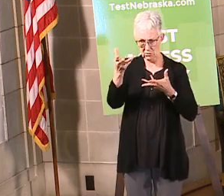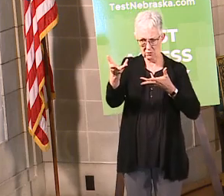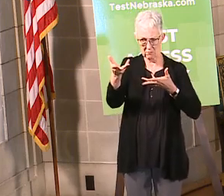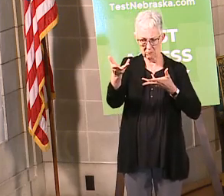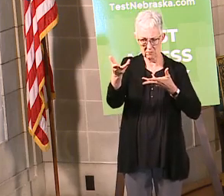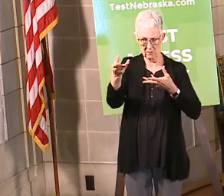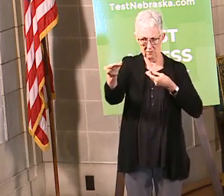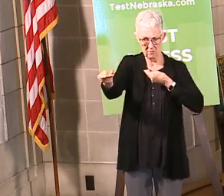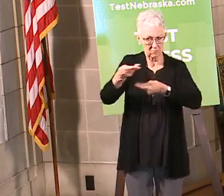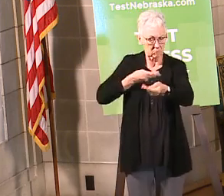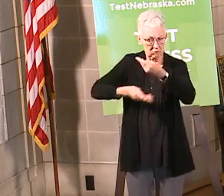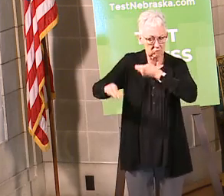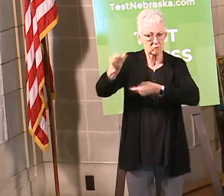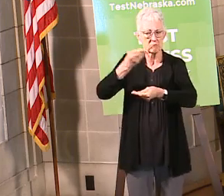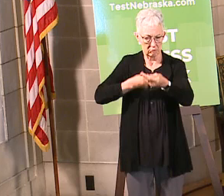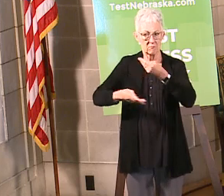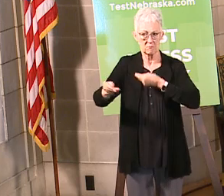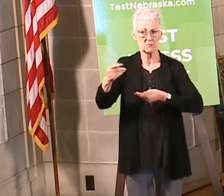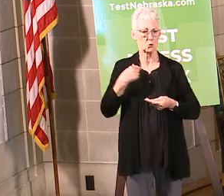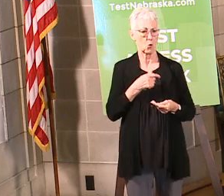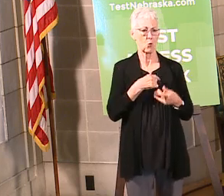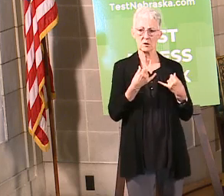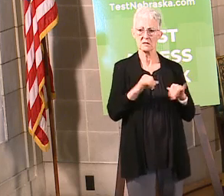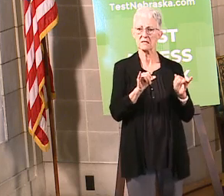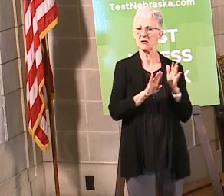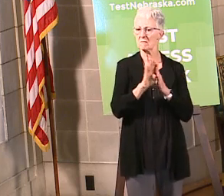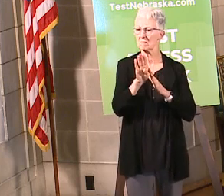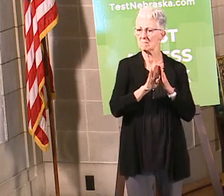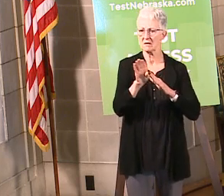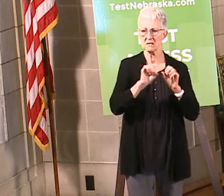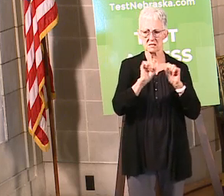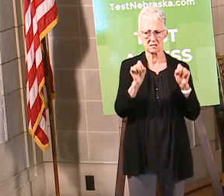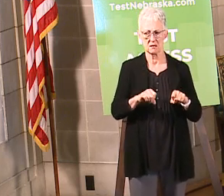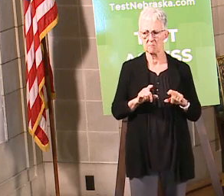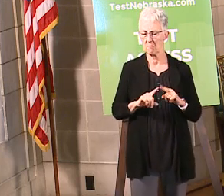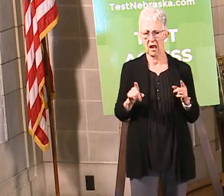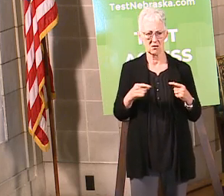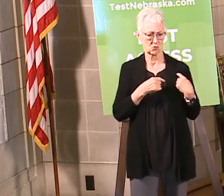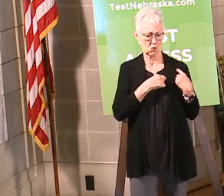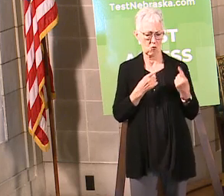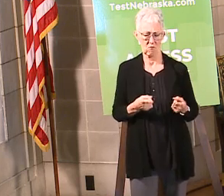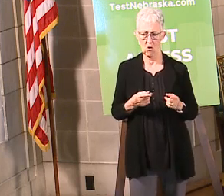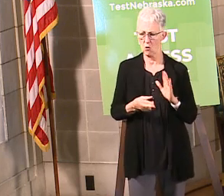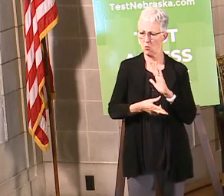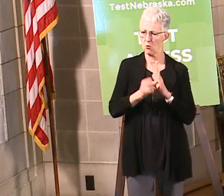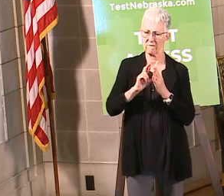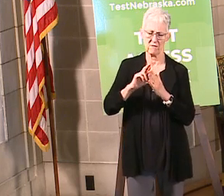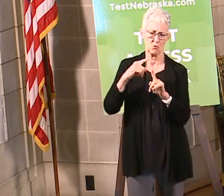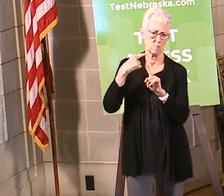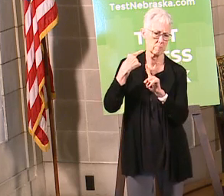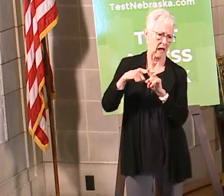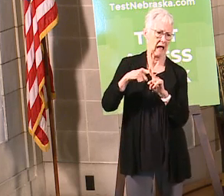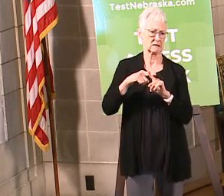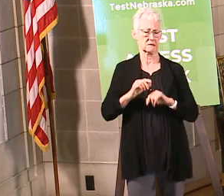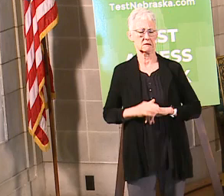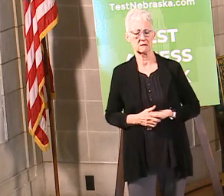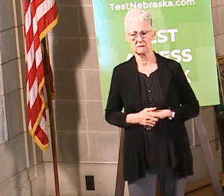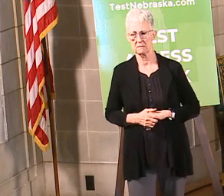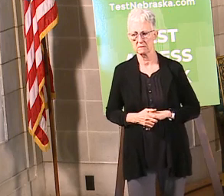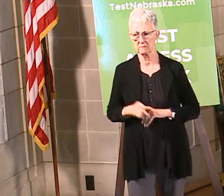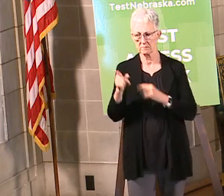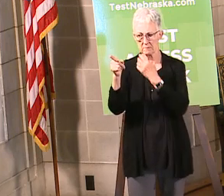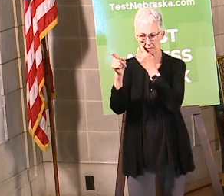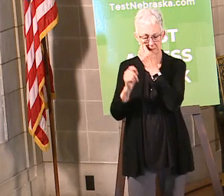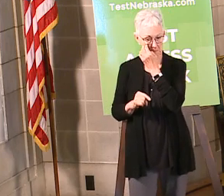systems to be able to do that. But so far, I would say the reviews have been positive. What about the compliance from the folks that you reach out to? Because you're telling